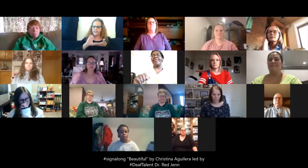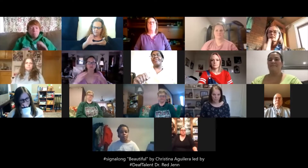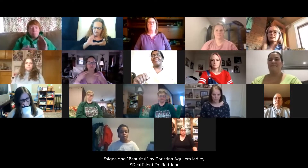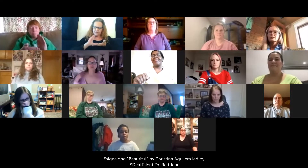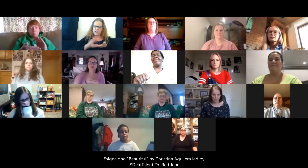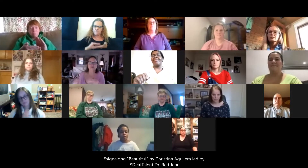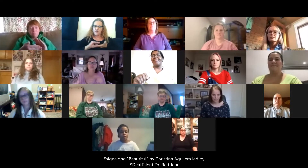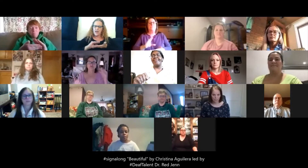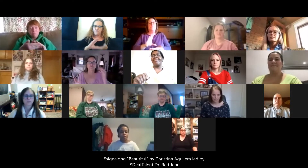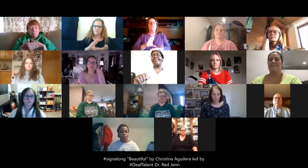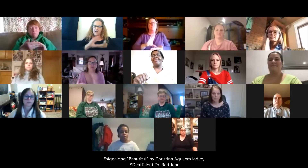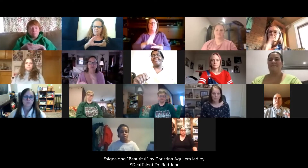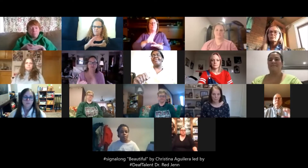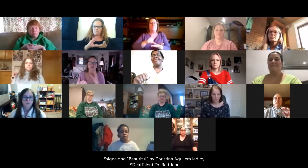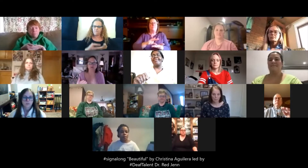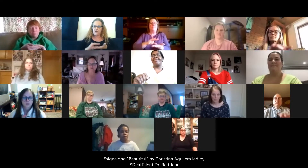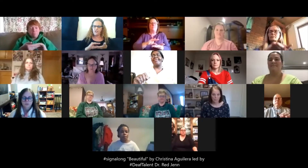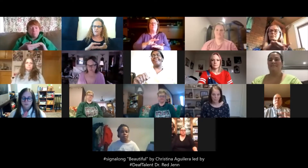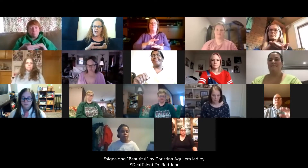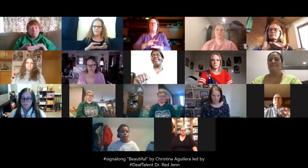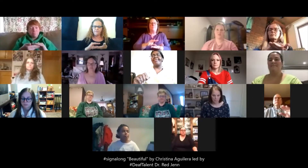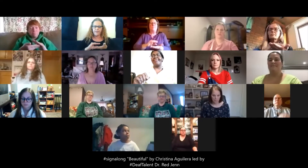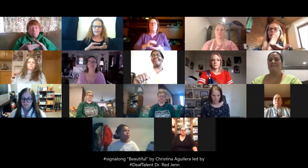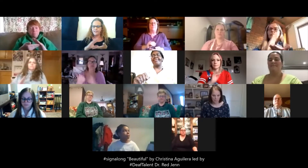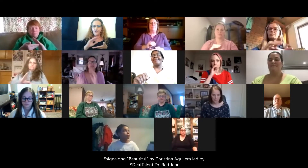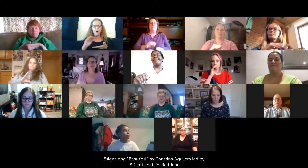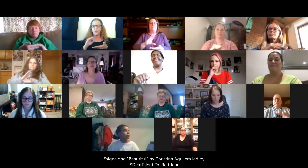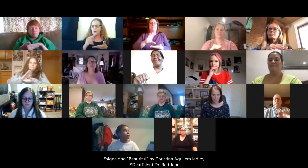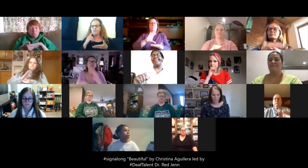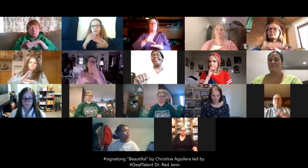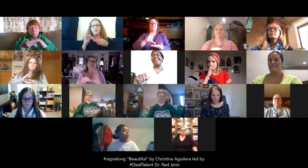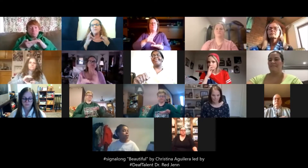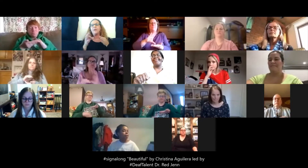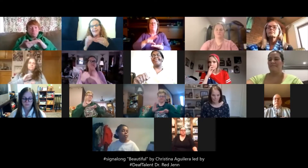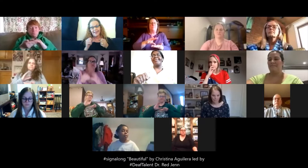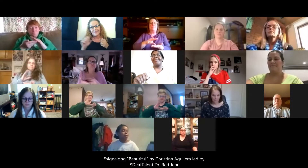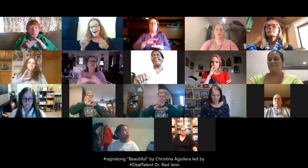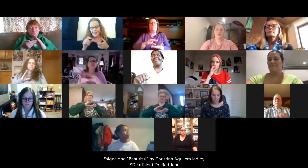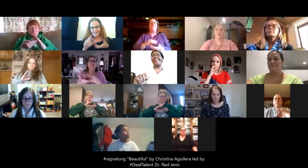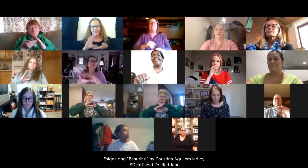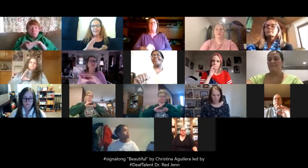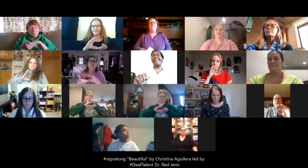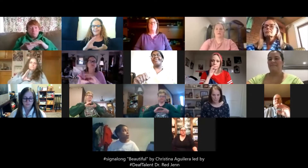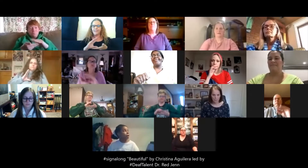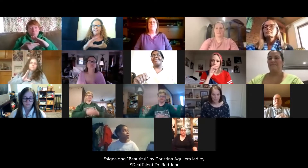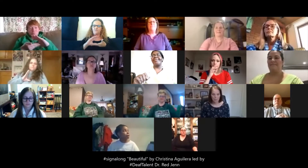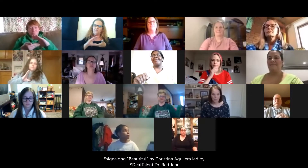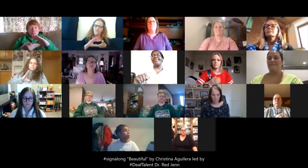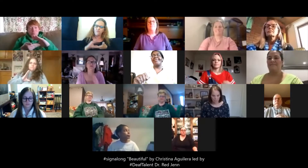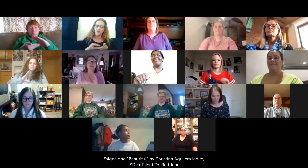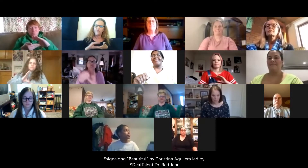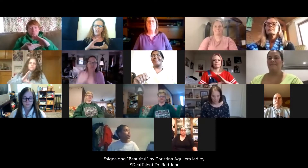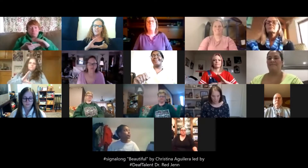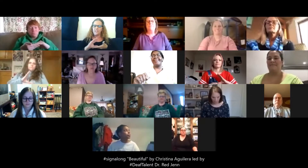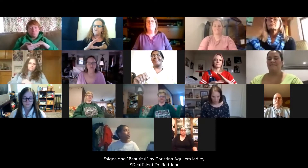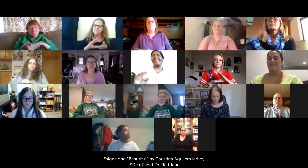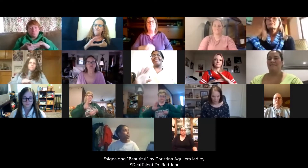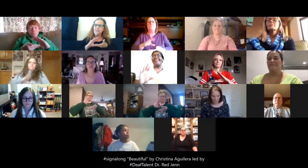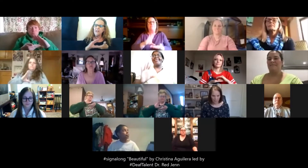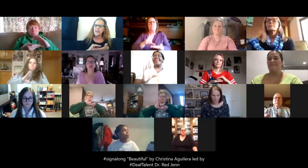bring you down. Bring you down. That's no other way for me to explain that sign. It's like deflate